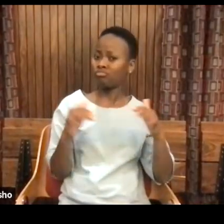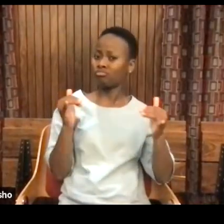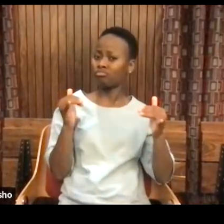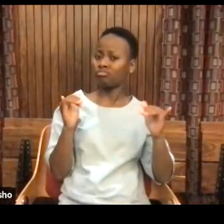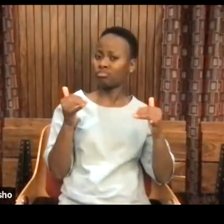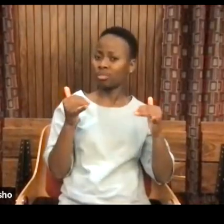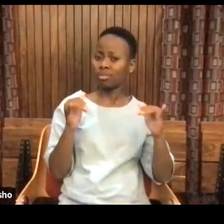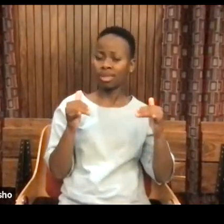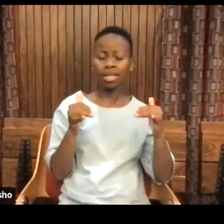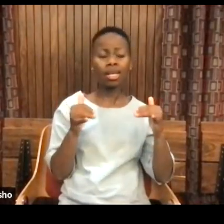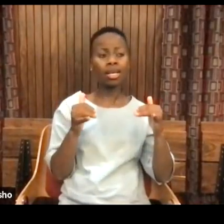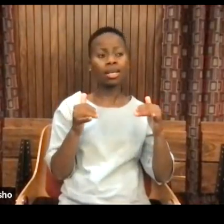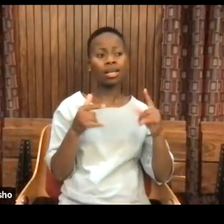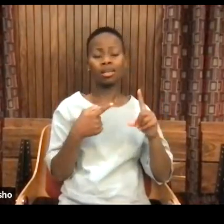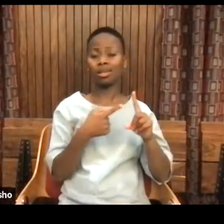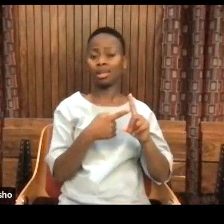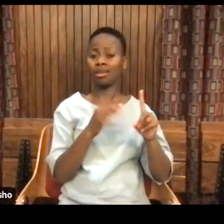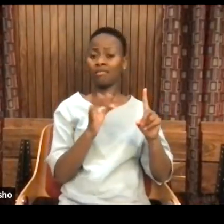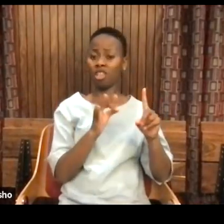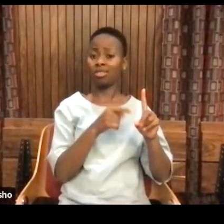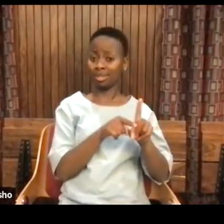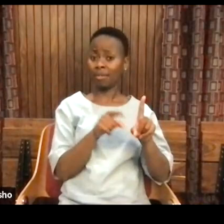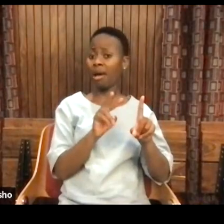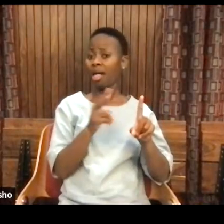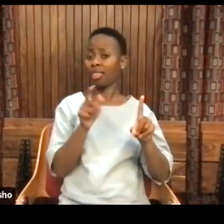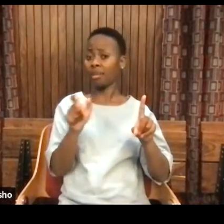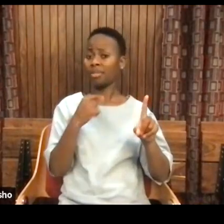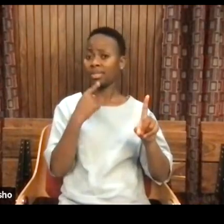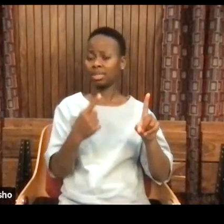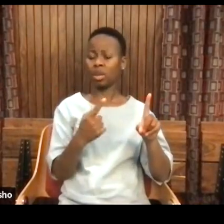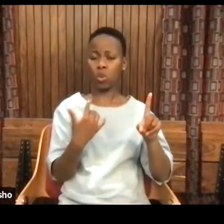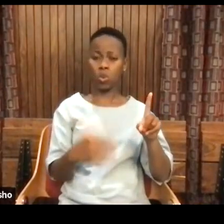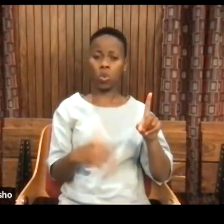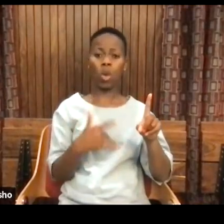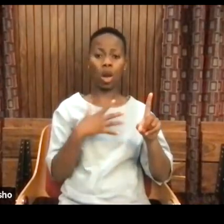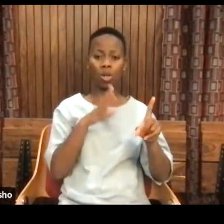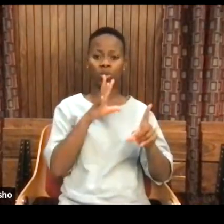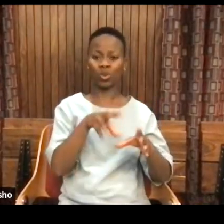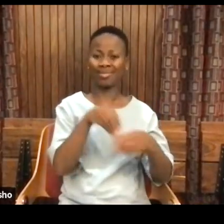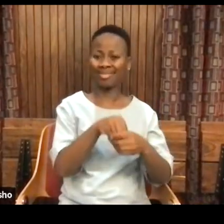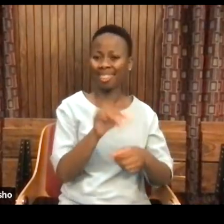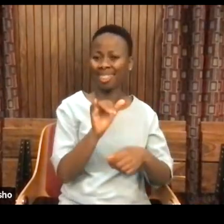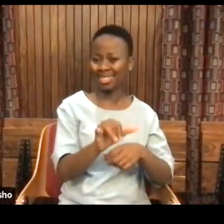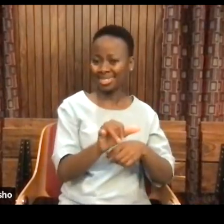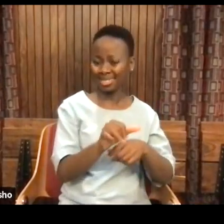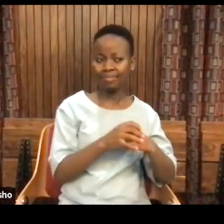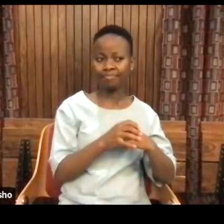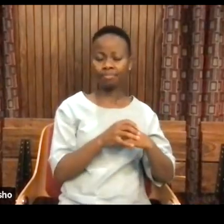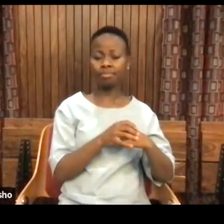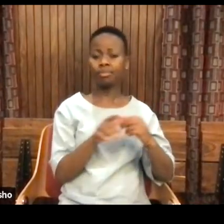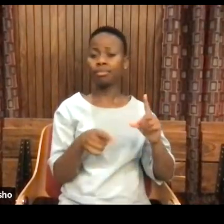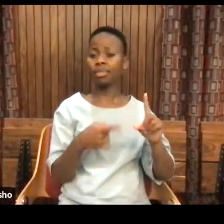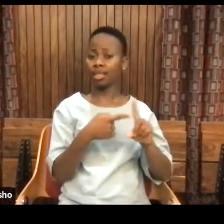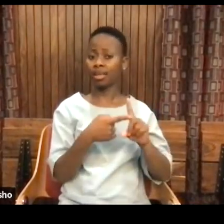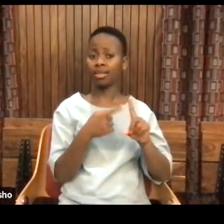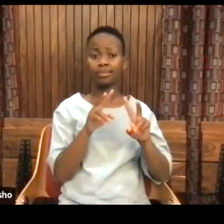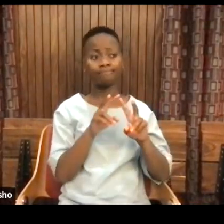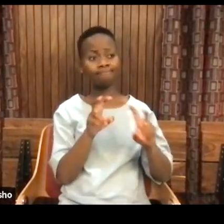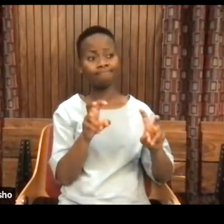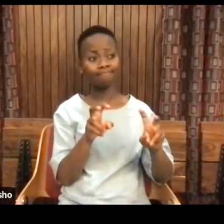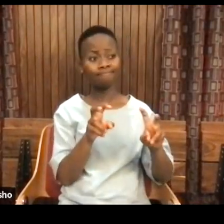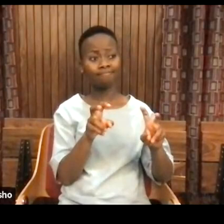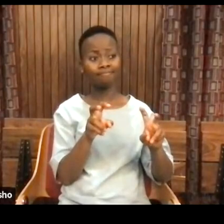Fanon said, and so many others said, yo, I'd like a part of that. So they jump in and it's like,